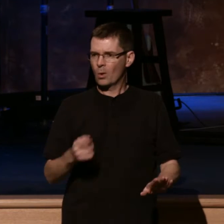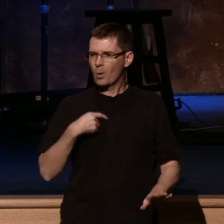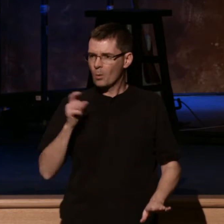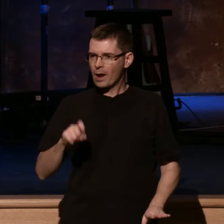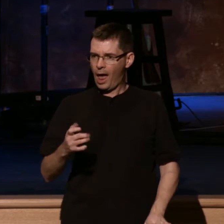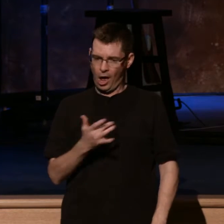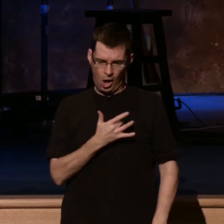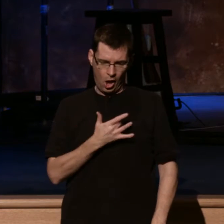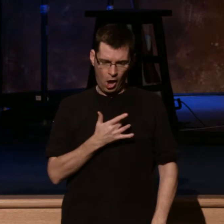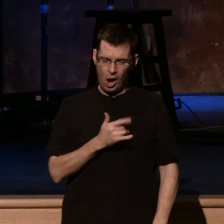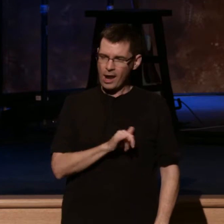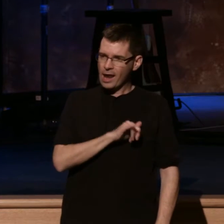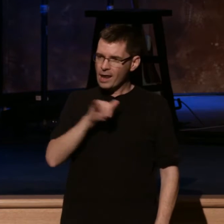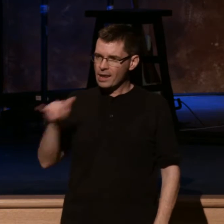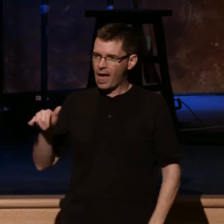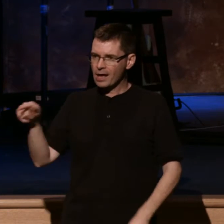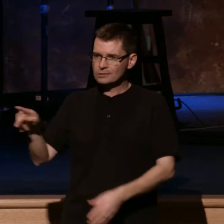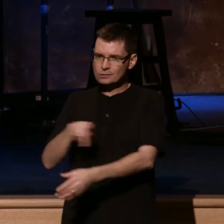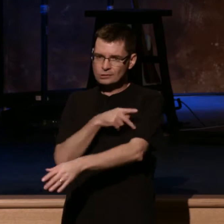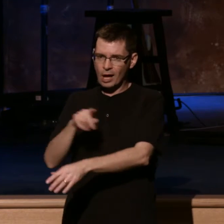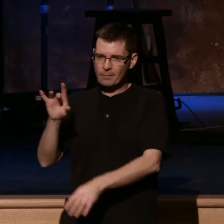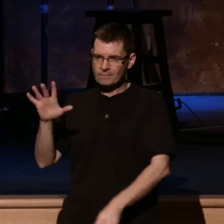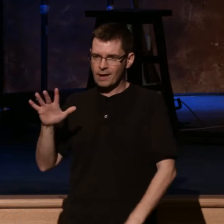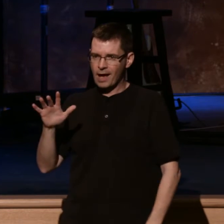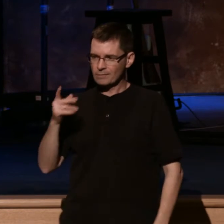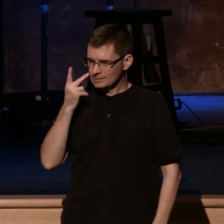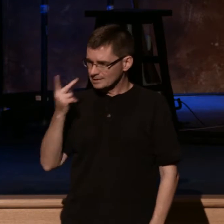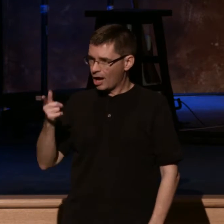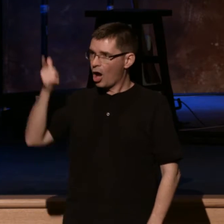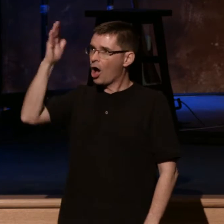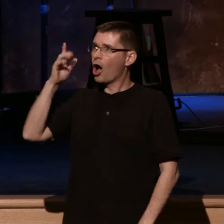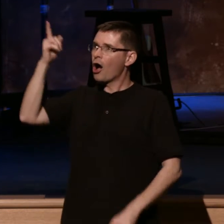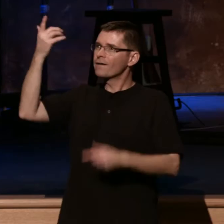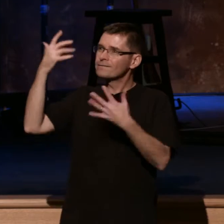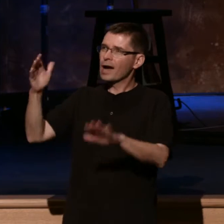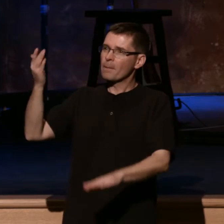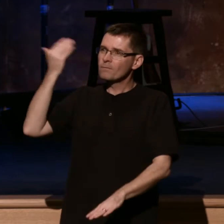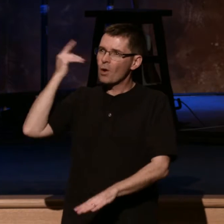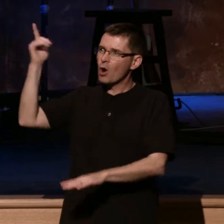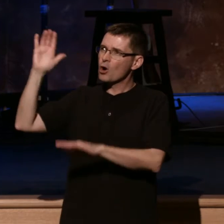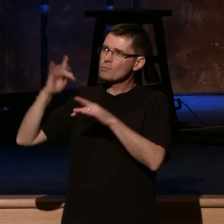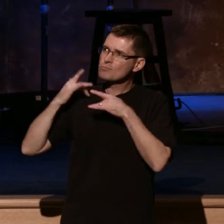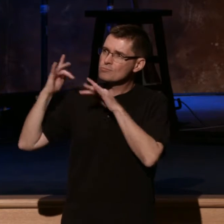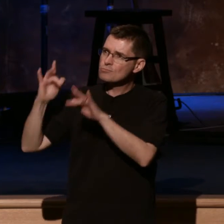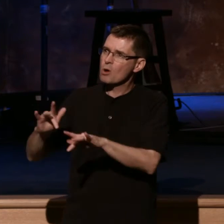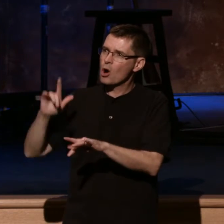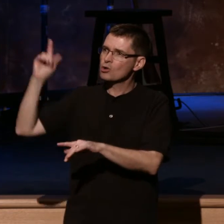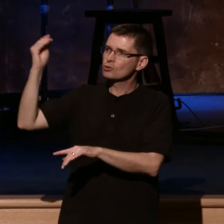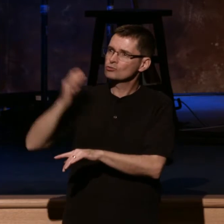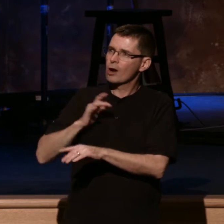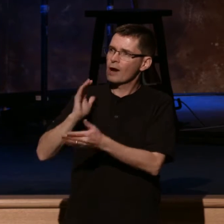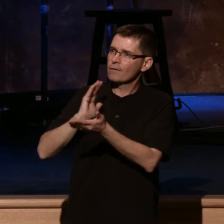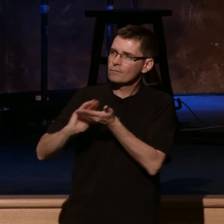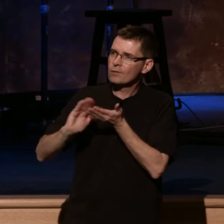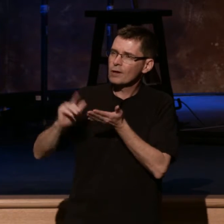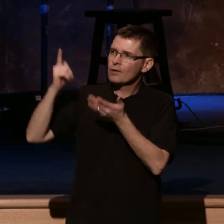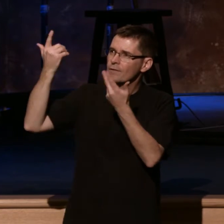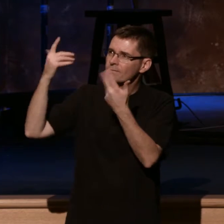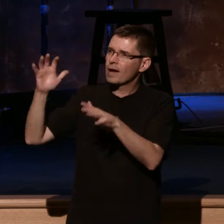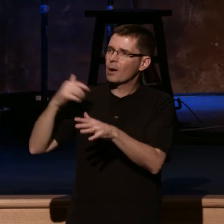back and say, God, you've done it before. Look at your mercy, your grace, your forgiveness. Look at your restoration. And, God, we need it again.